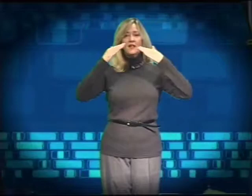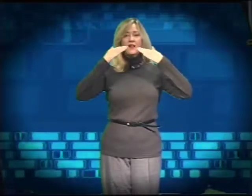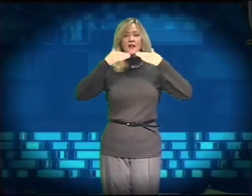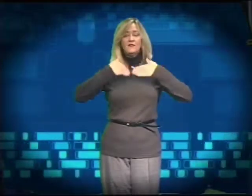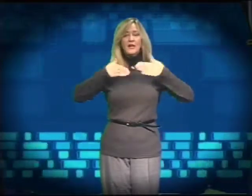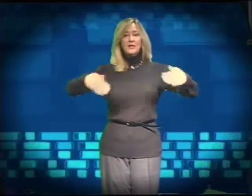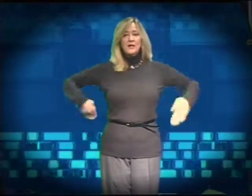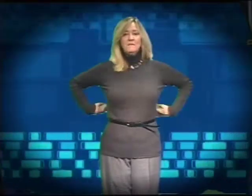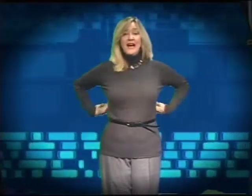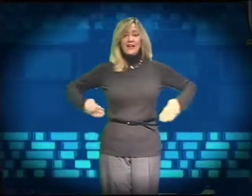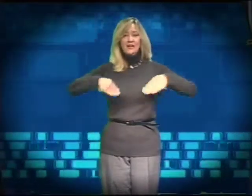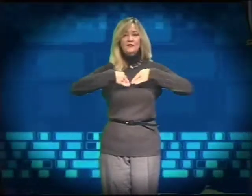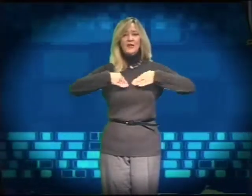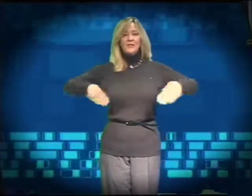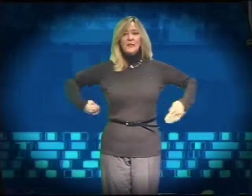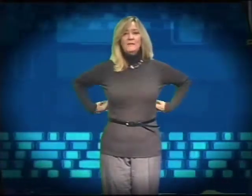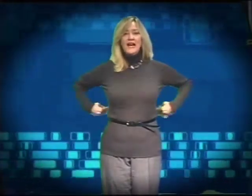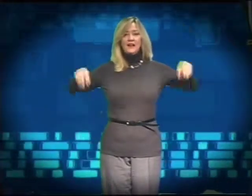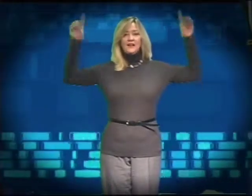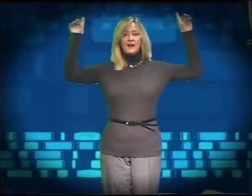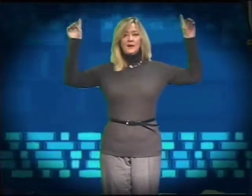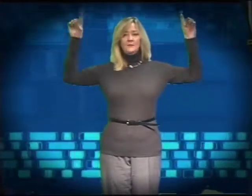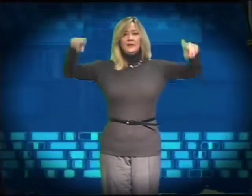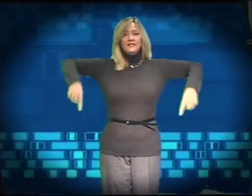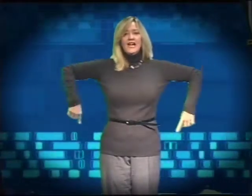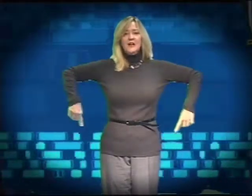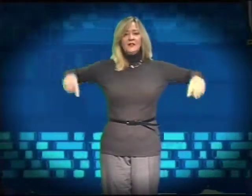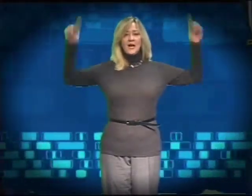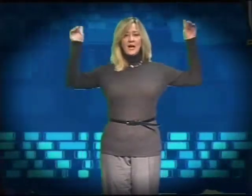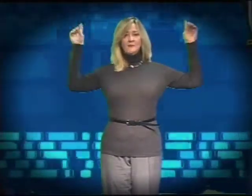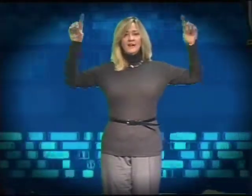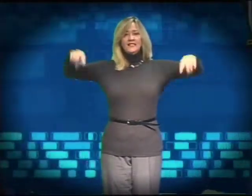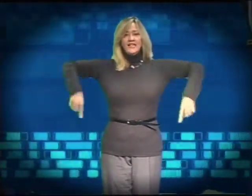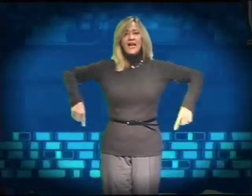Front, back, front, back. Up, down, up, down.